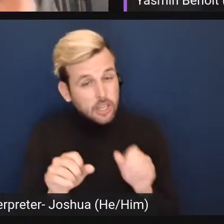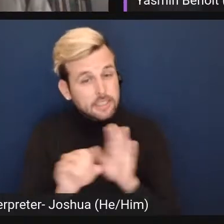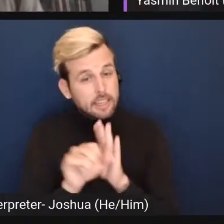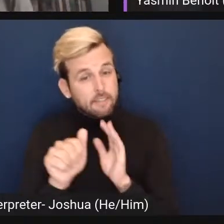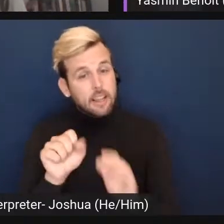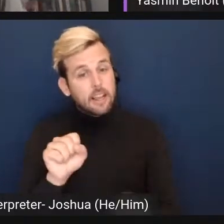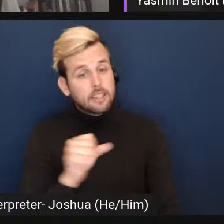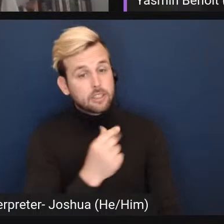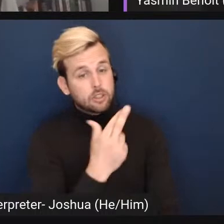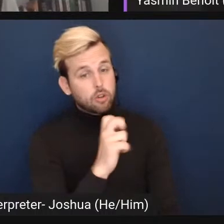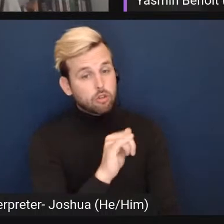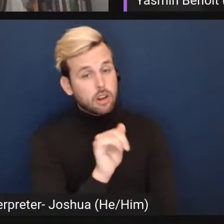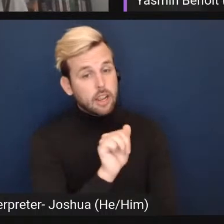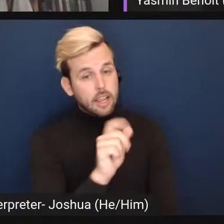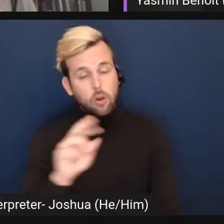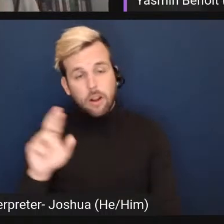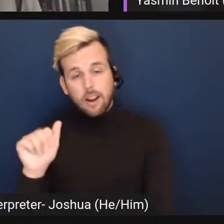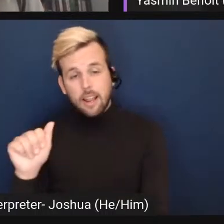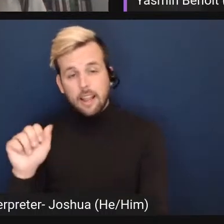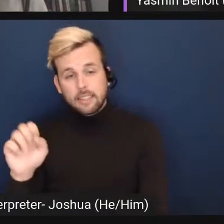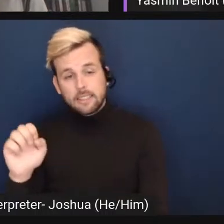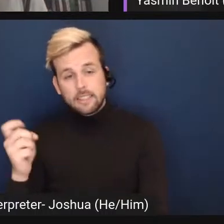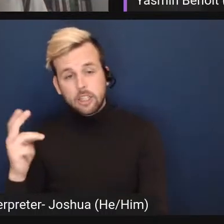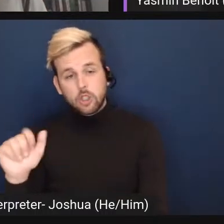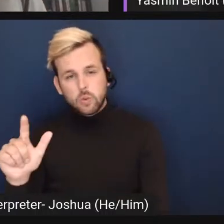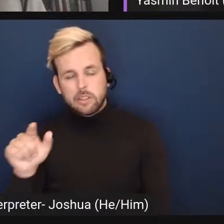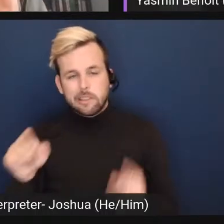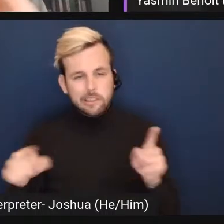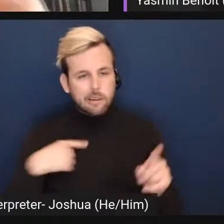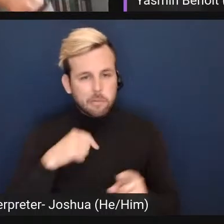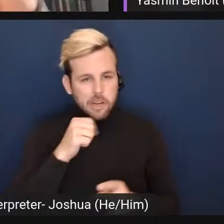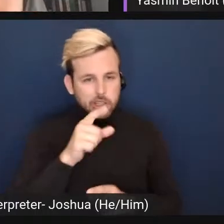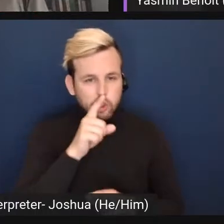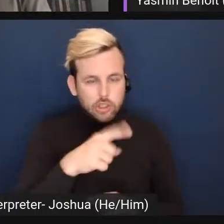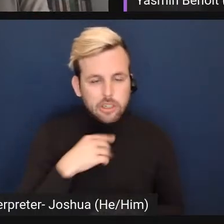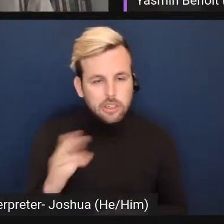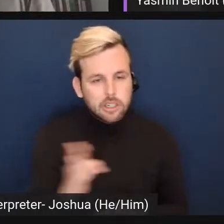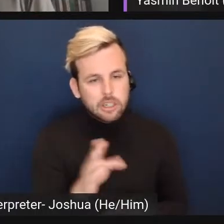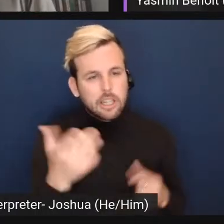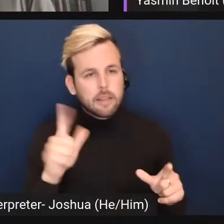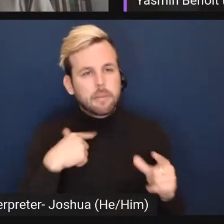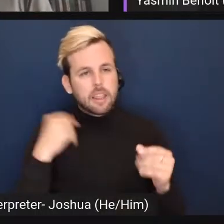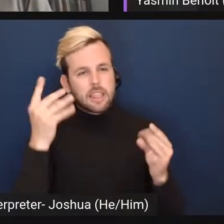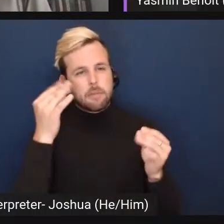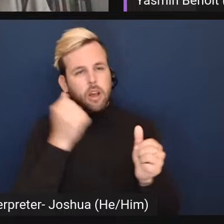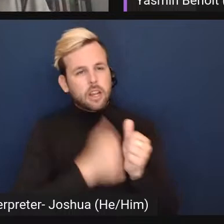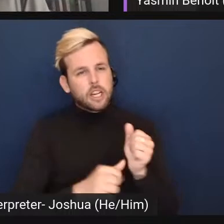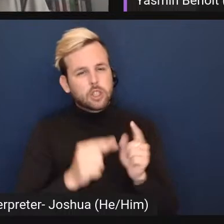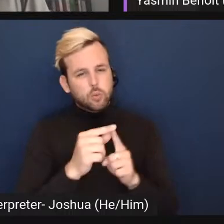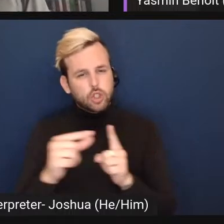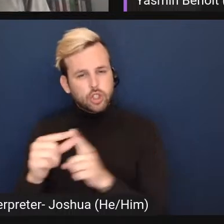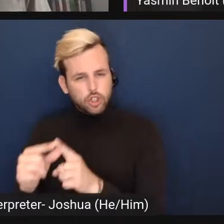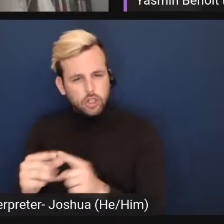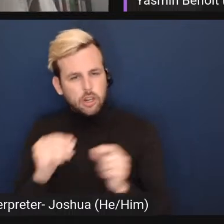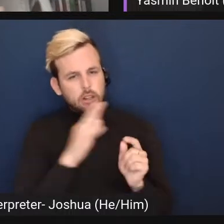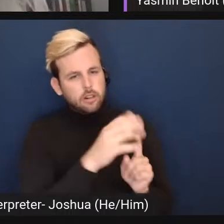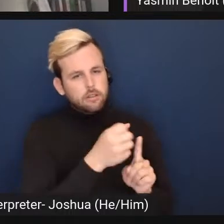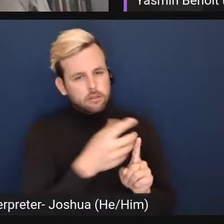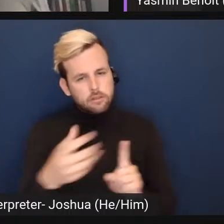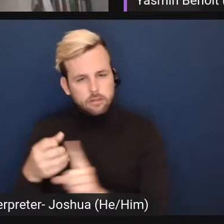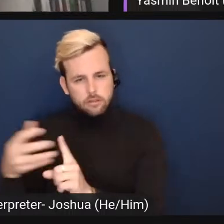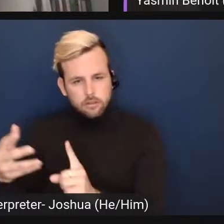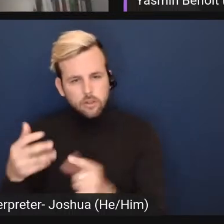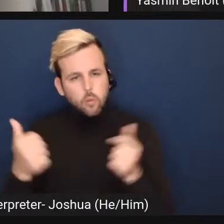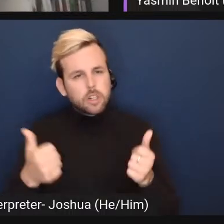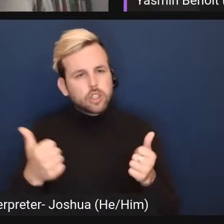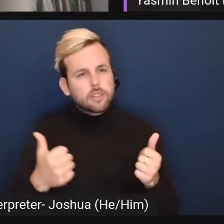or I could identify as asexual. I'm not sure. Let me think about each word and which